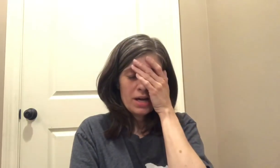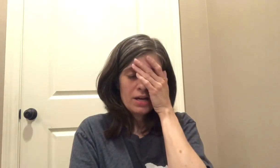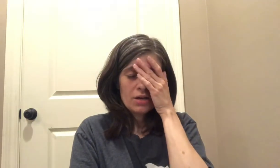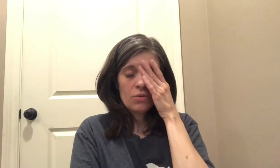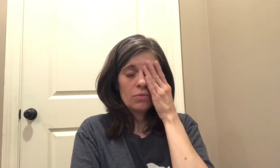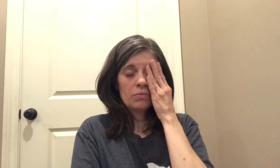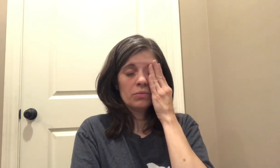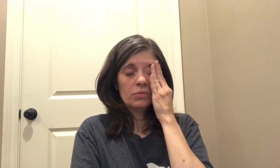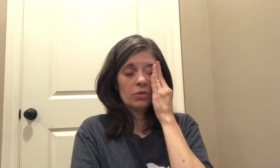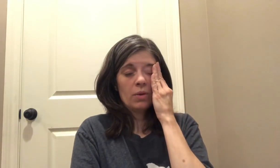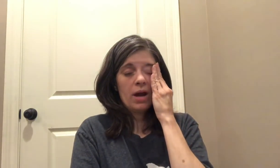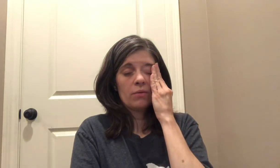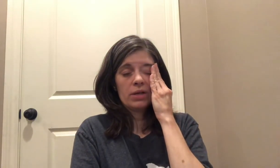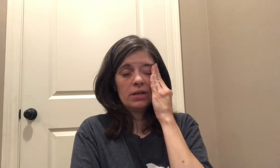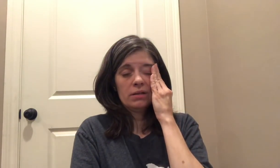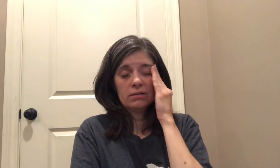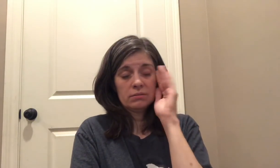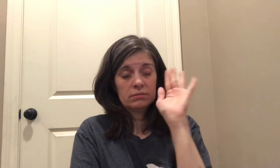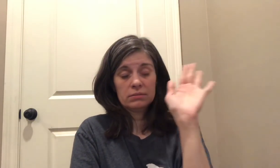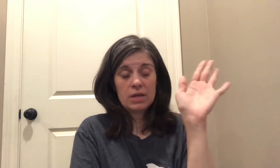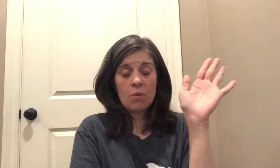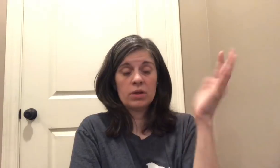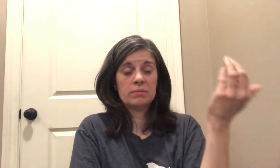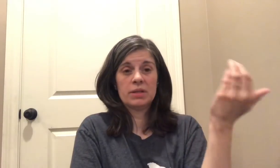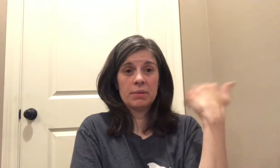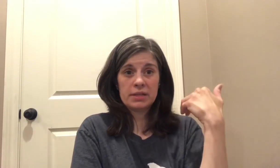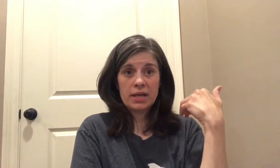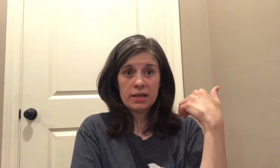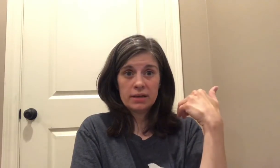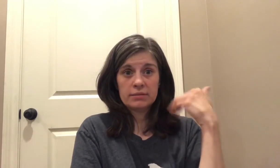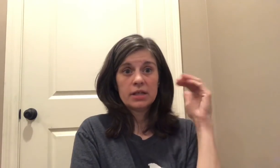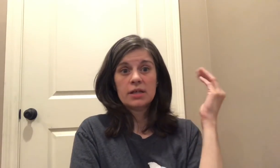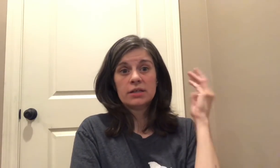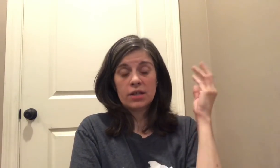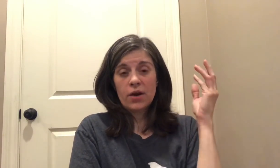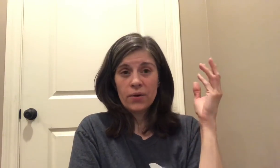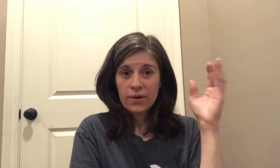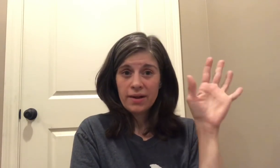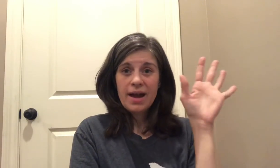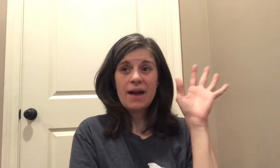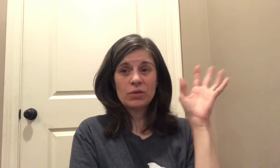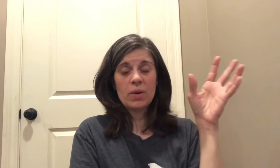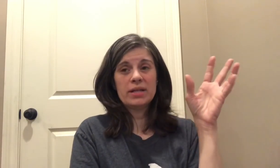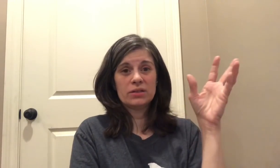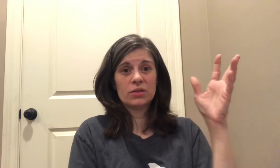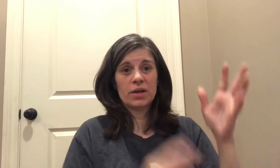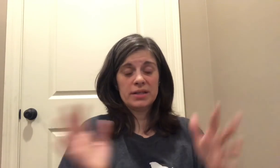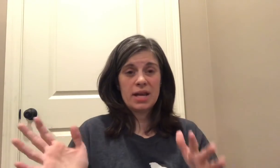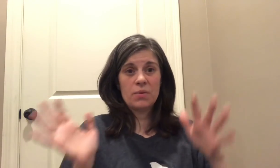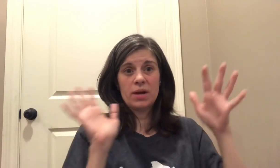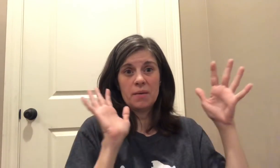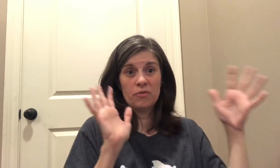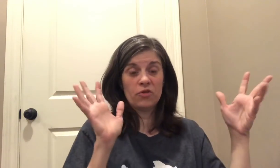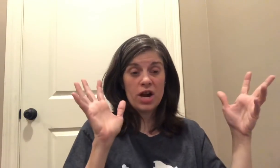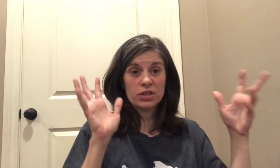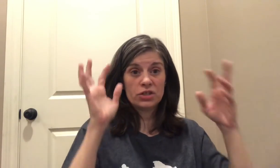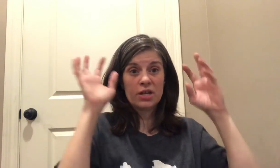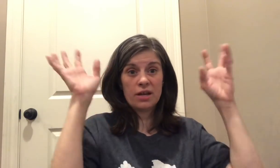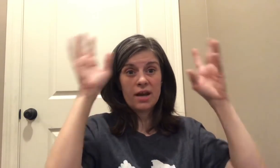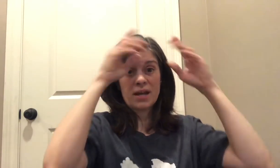I know the way I read I wouldn't be able to take it in so I have to wait till a day when I'm fresh and I